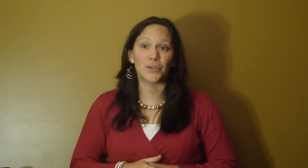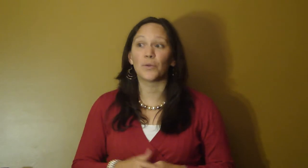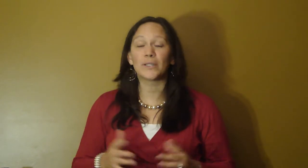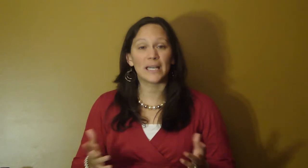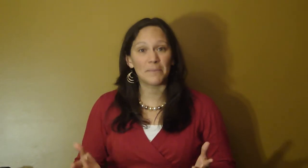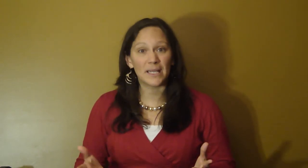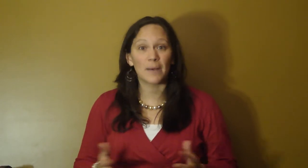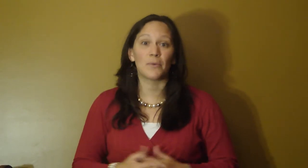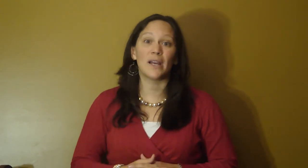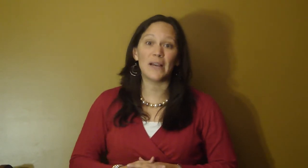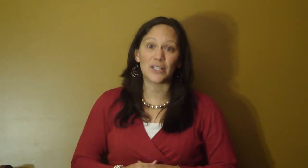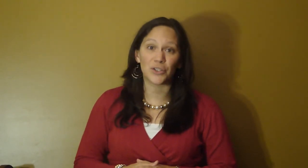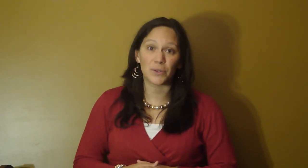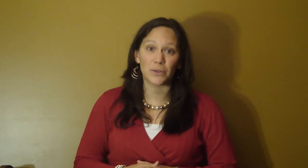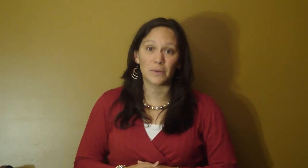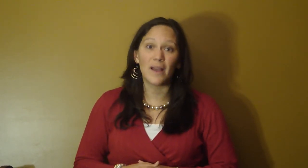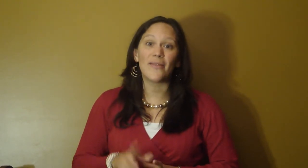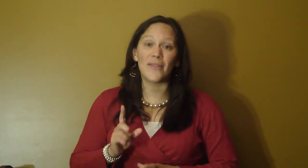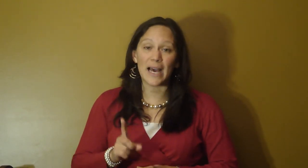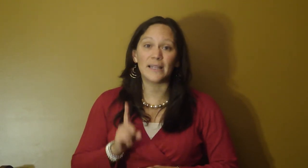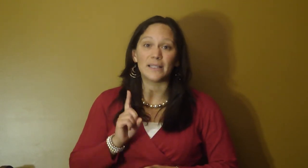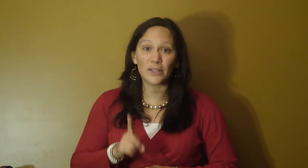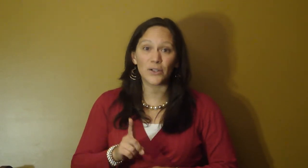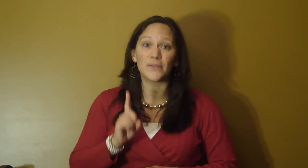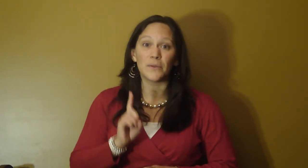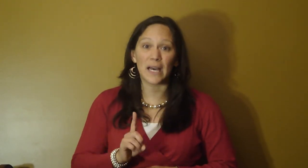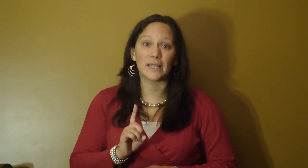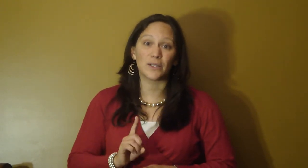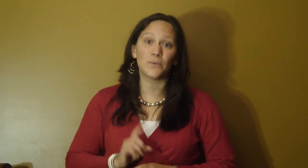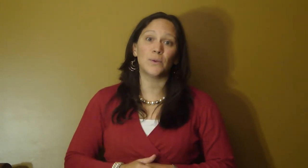to. Or 10pm. When I've asked you to. That is a curfew. That is the rule.